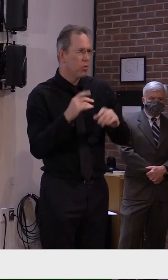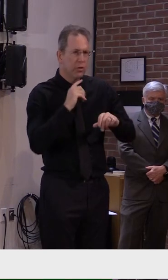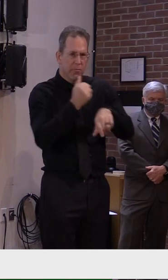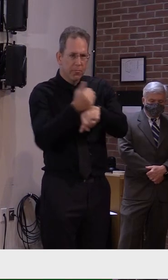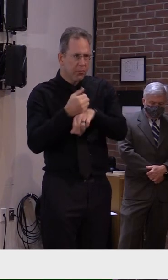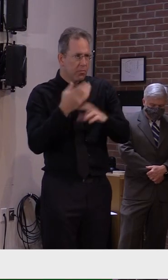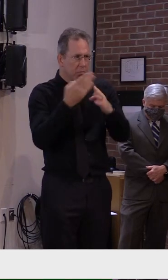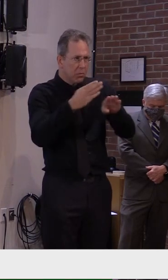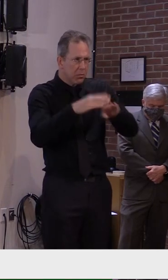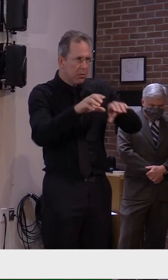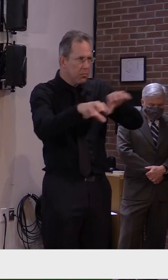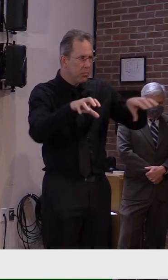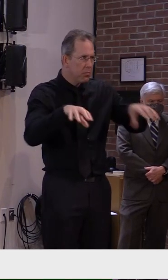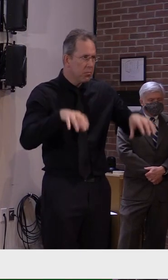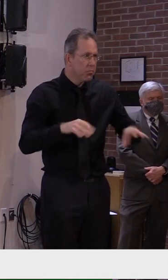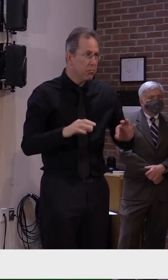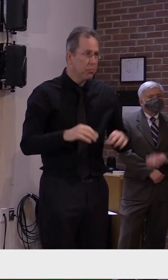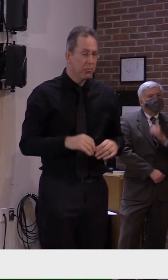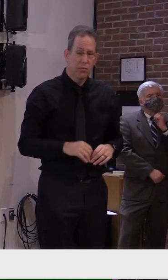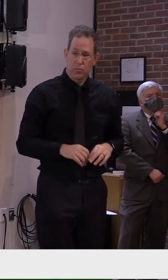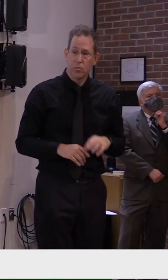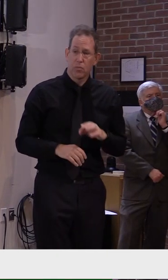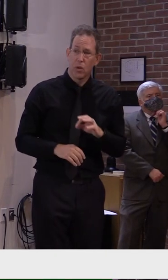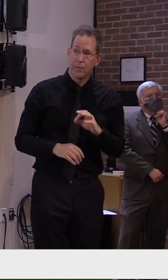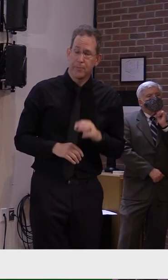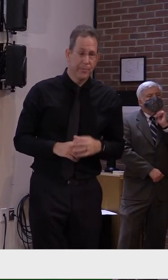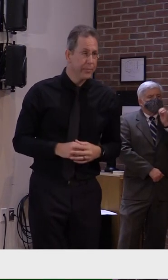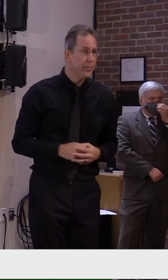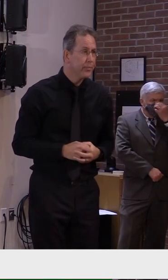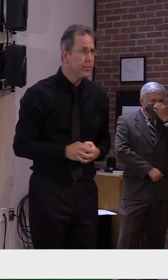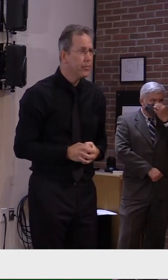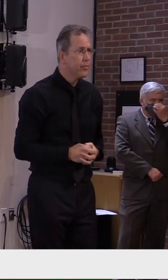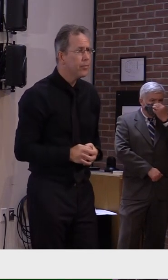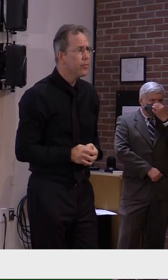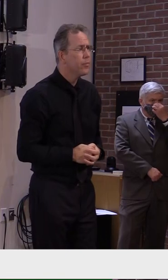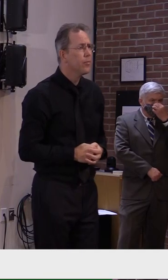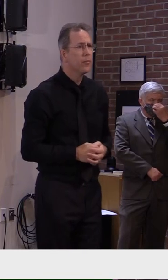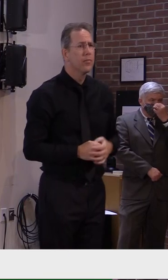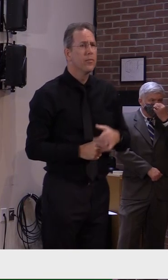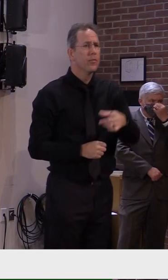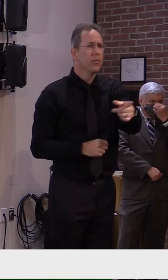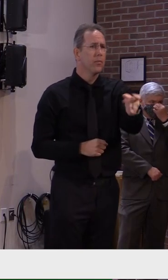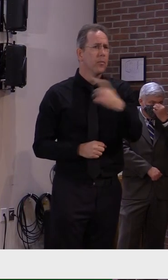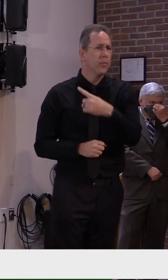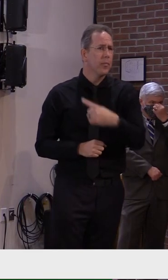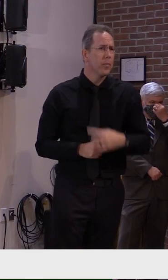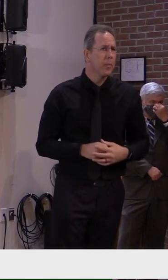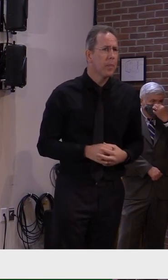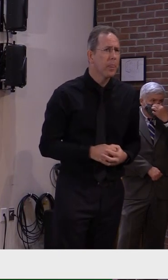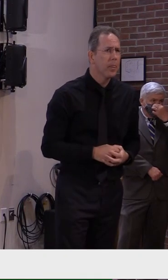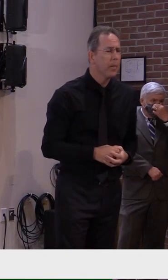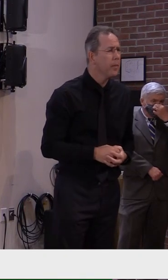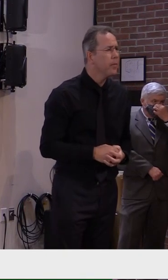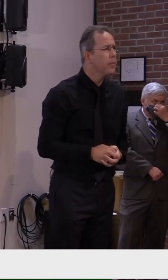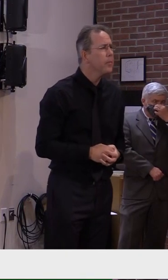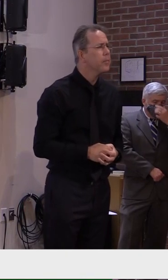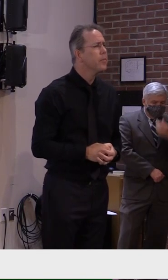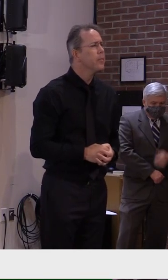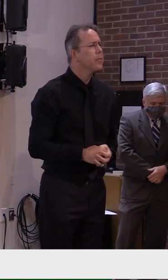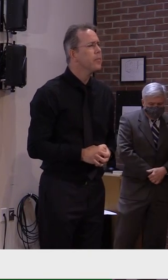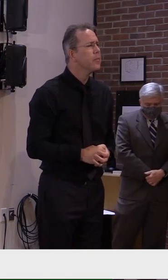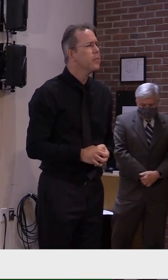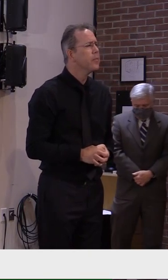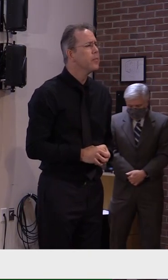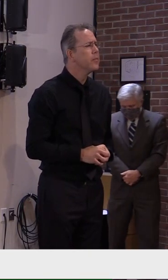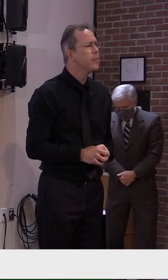Governor, are you concerned with the judiciary stepping back their reopening of the court system? Are